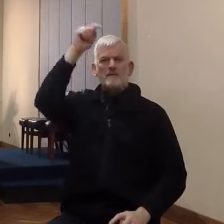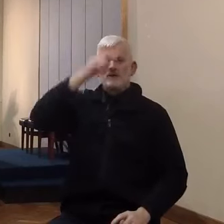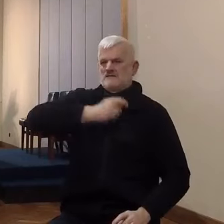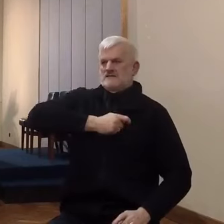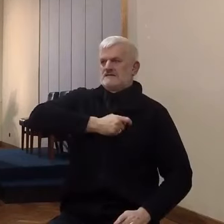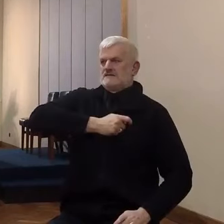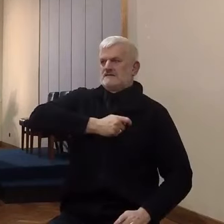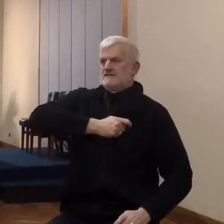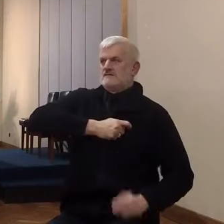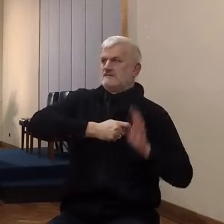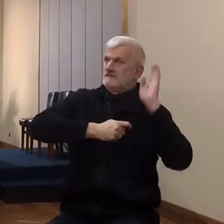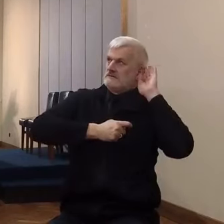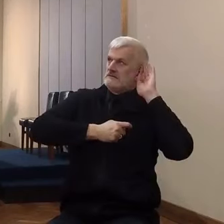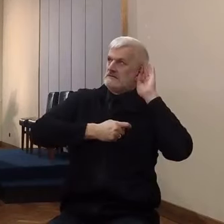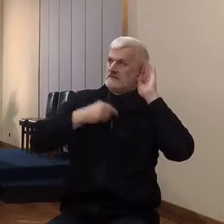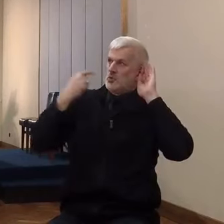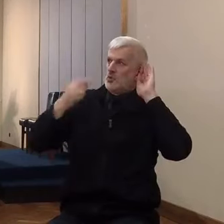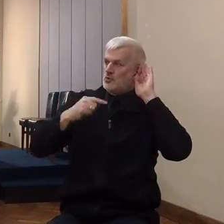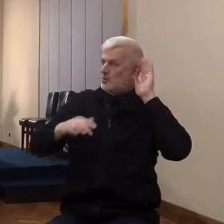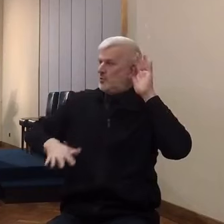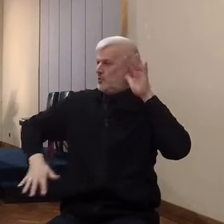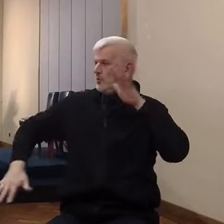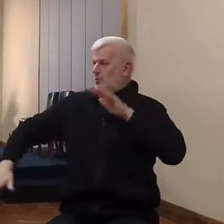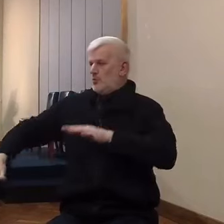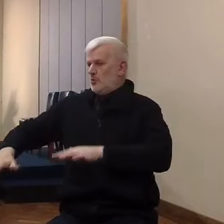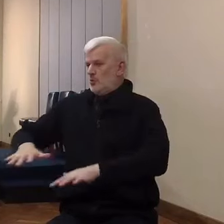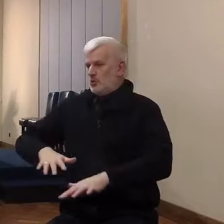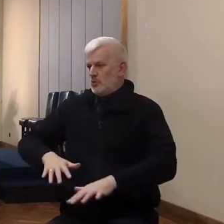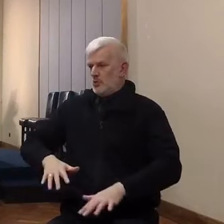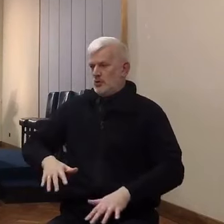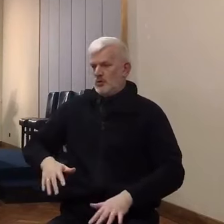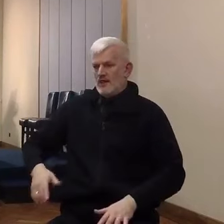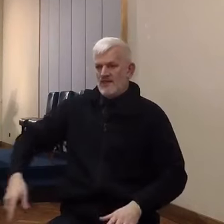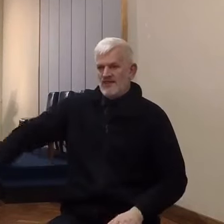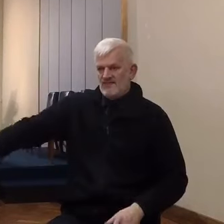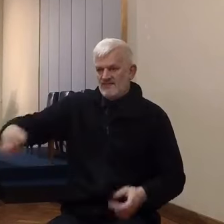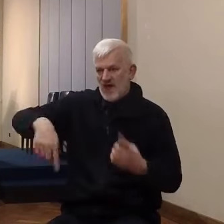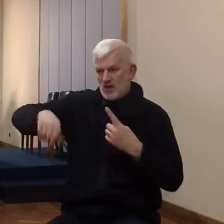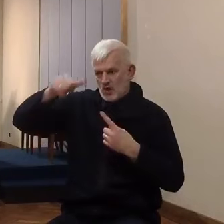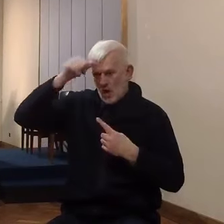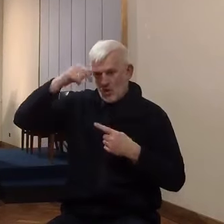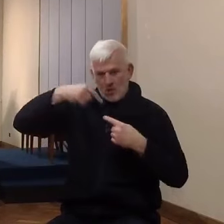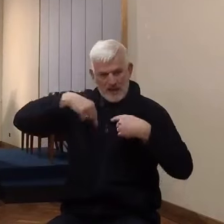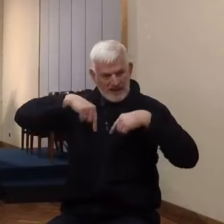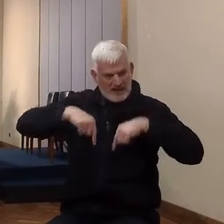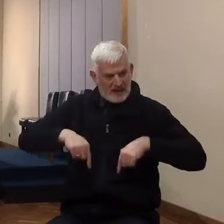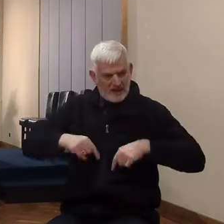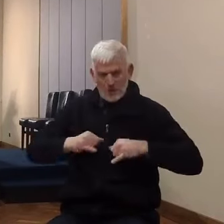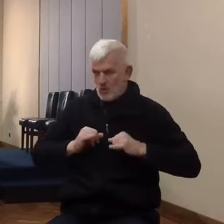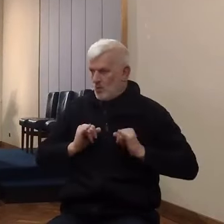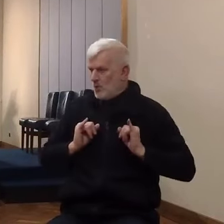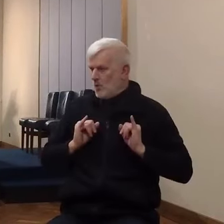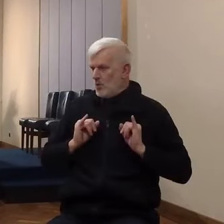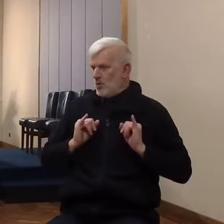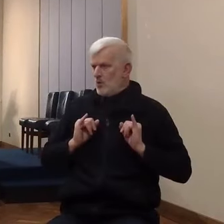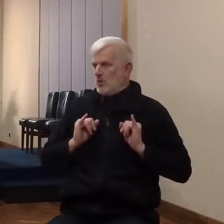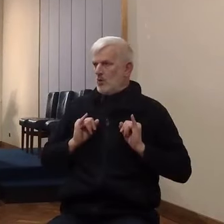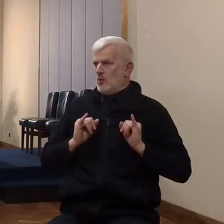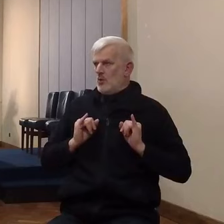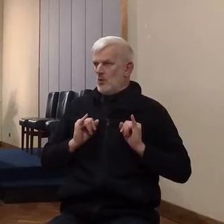because now the game was up. Would the arresting party return? How would they get out